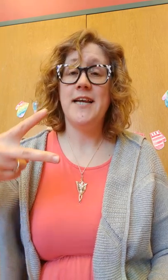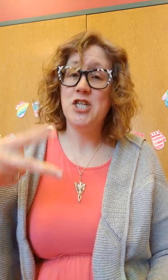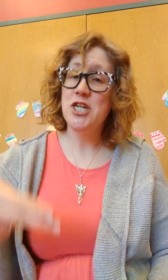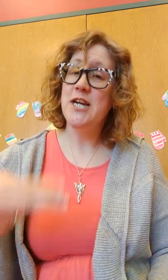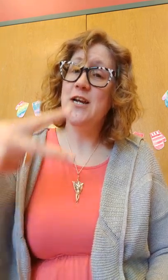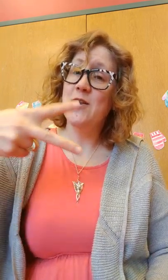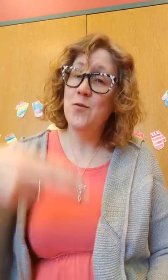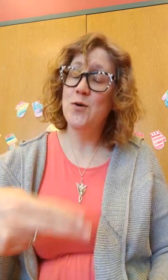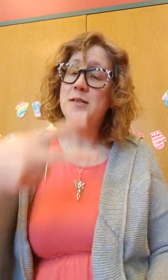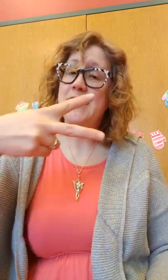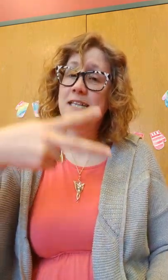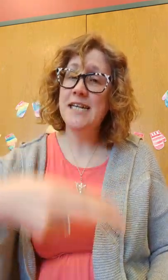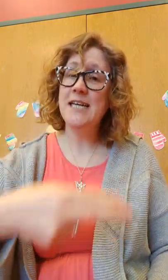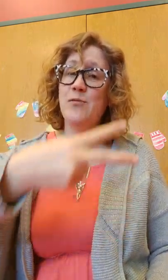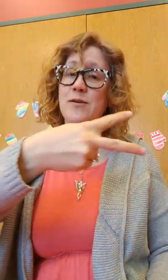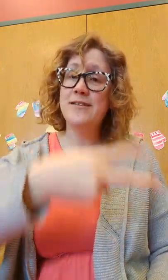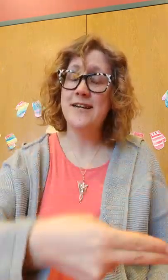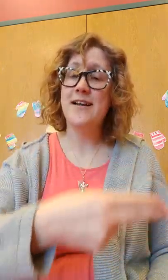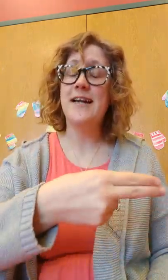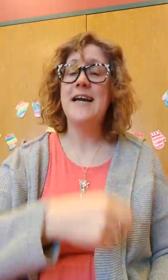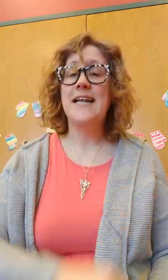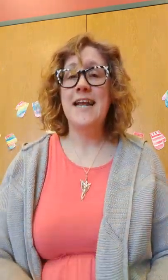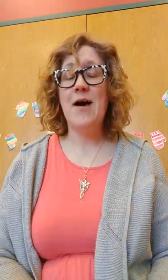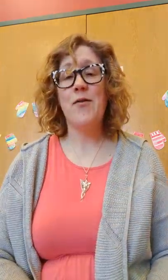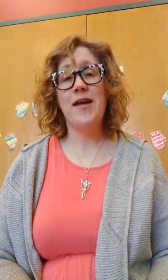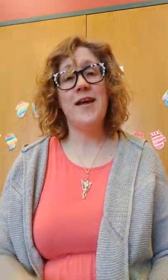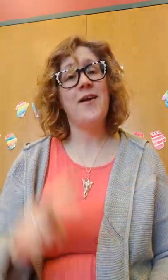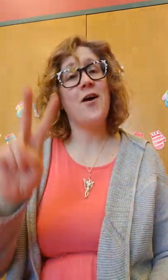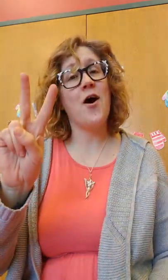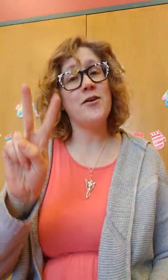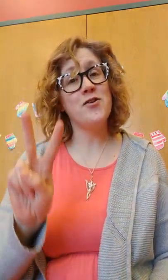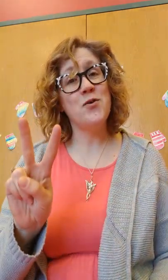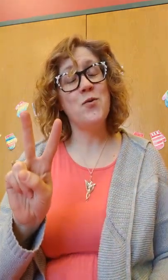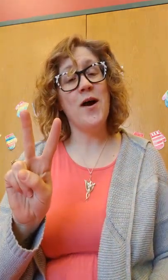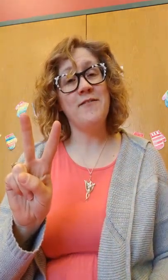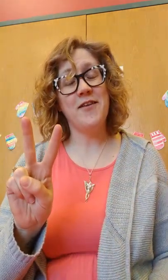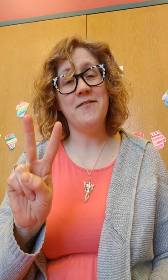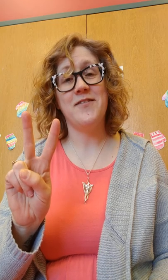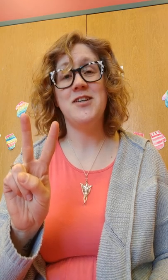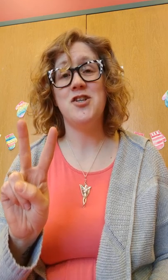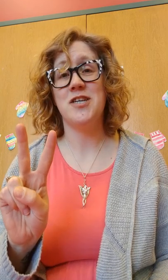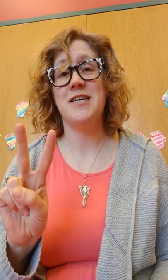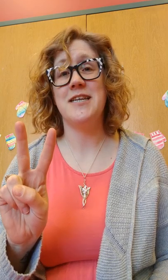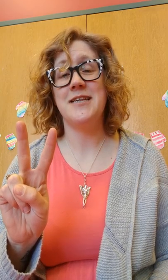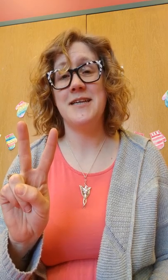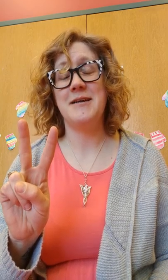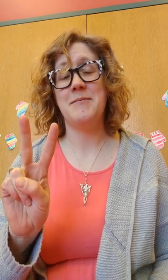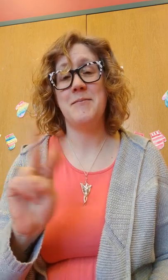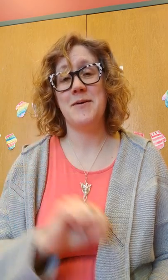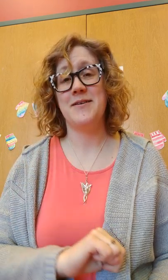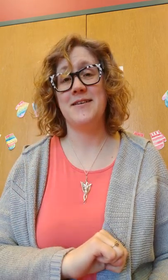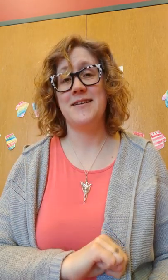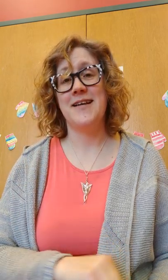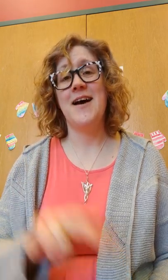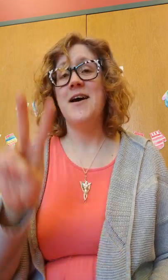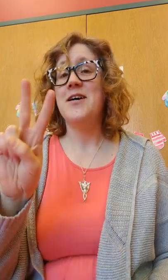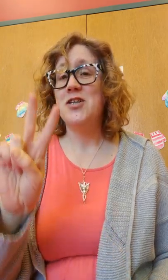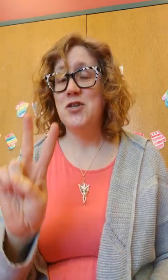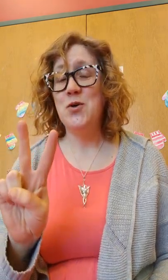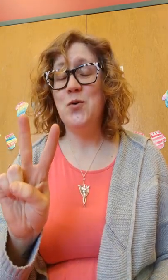and sheared the wool till he was done. Now there are two white fluffy sheep. Two